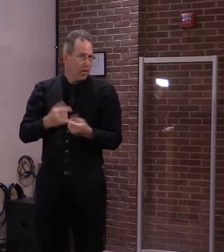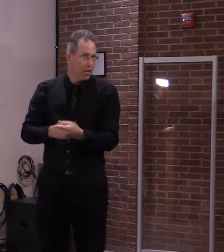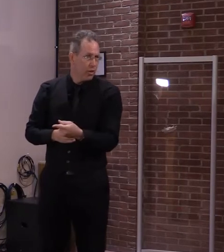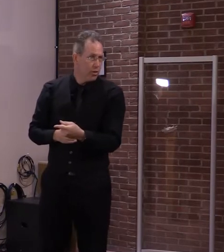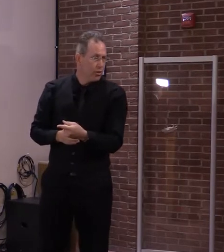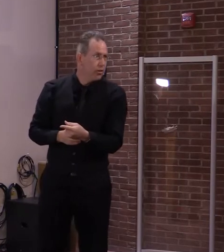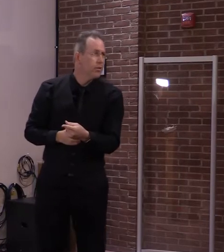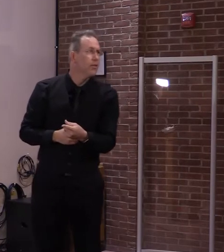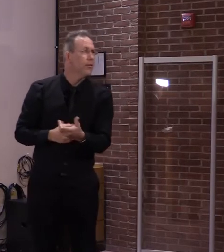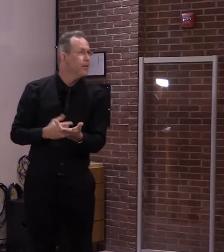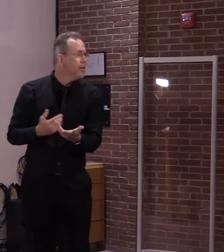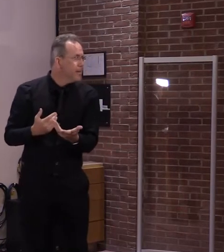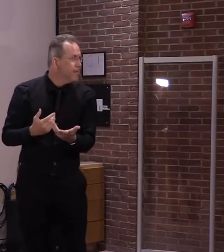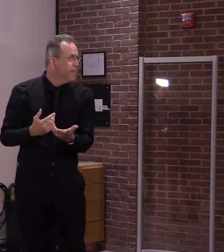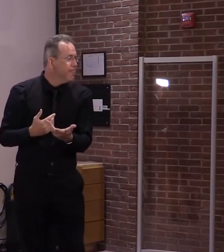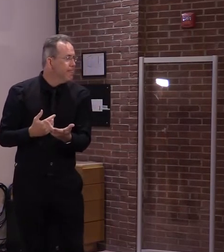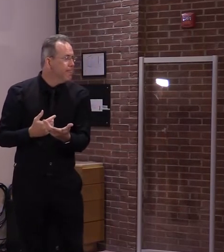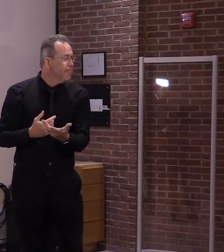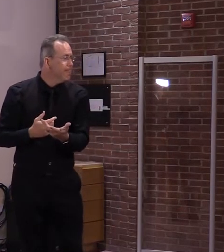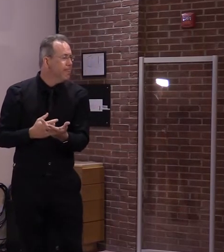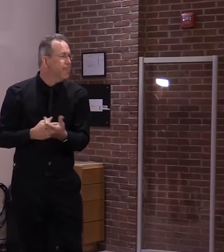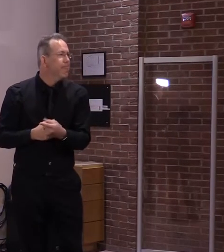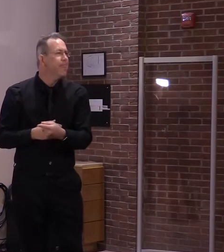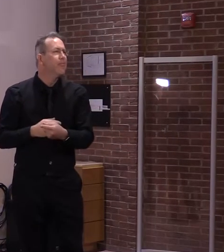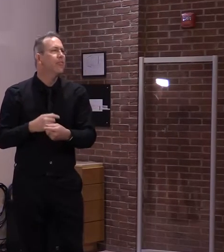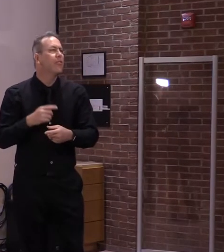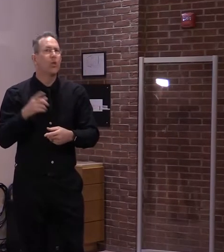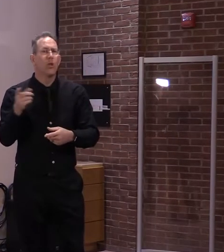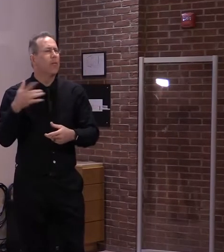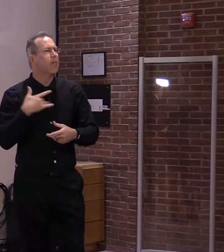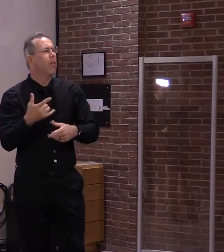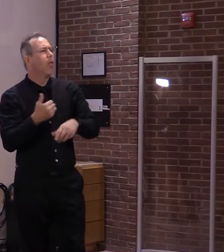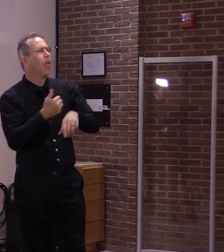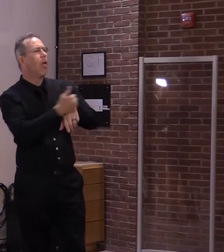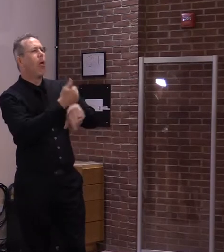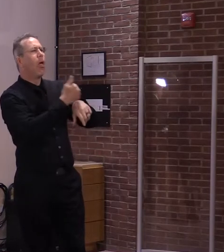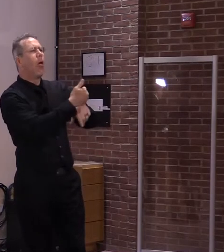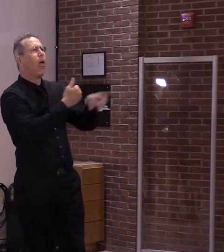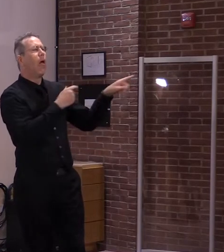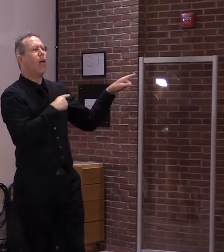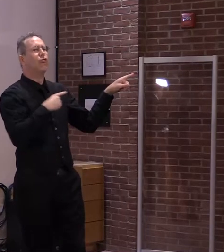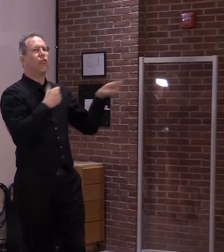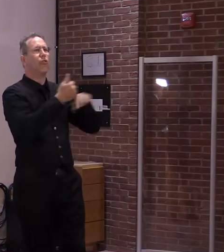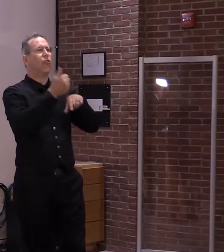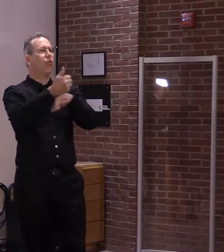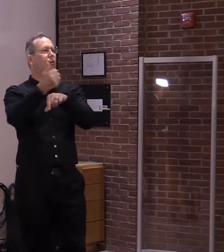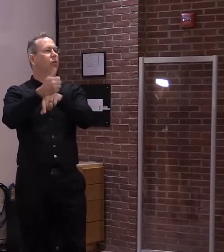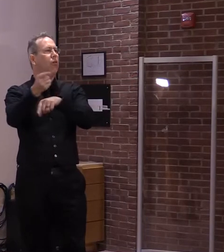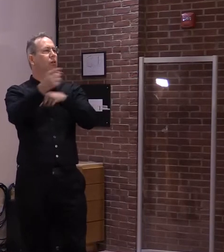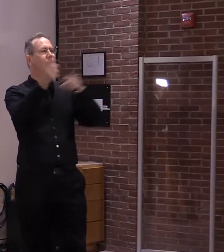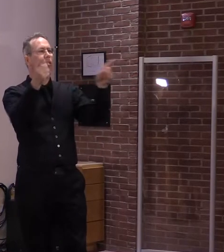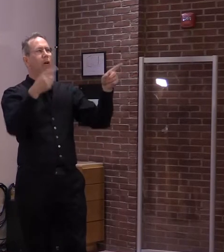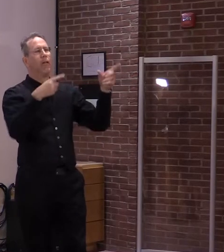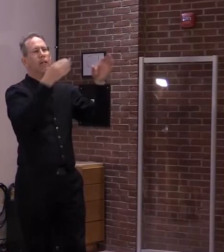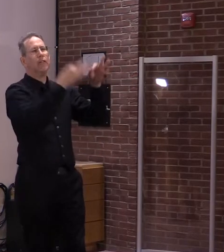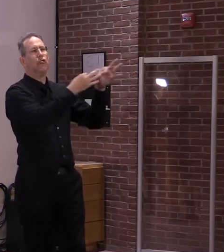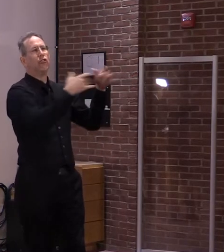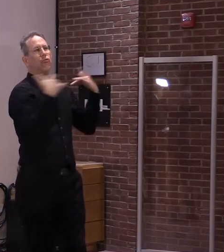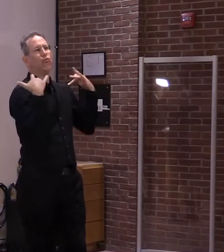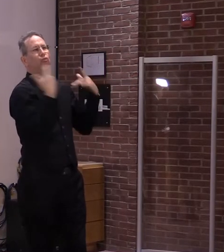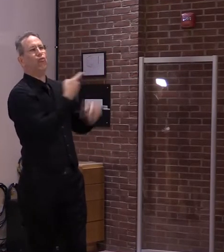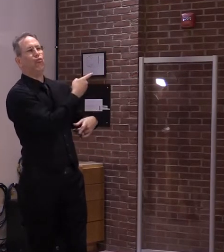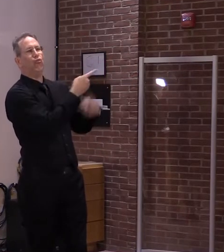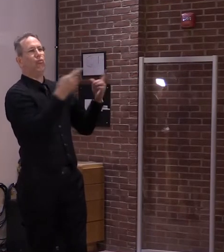happens. It's easy to pose blame and say, hey, you know, the legislature isn't making these rules and